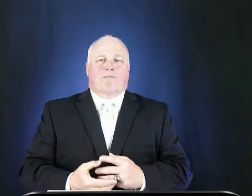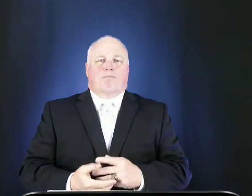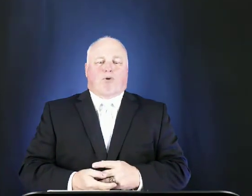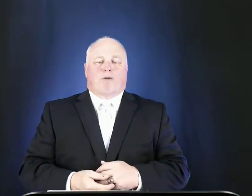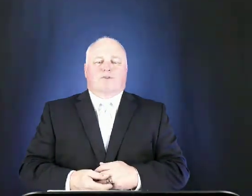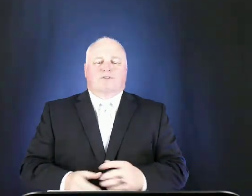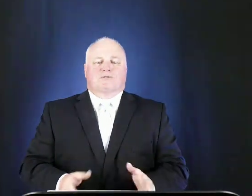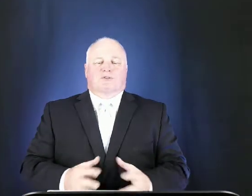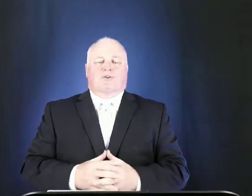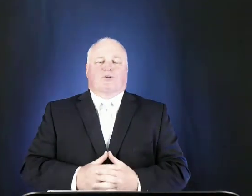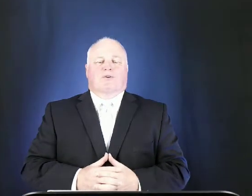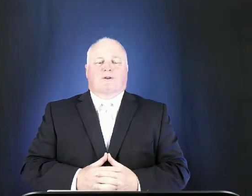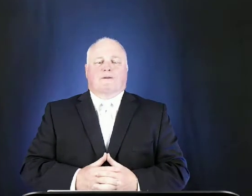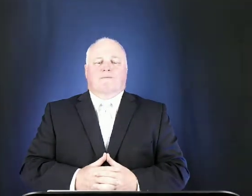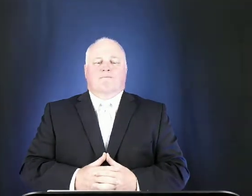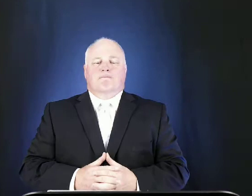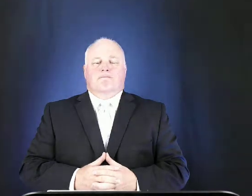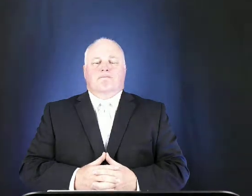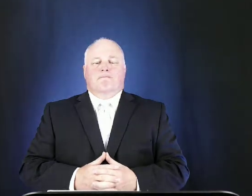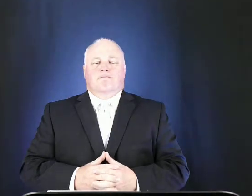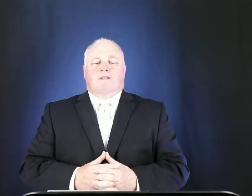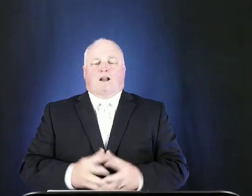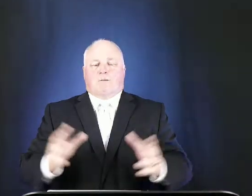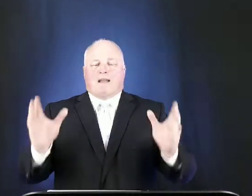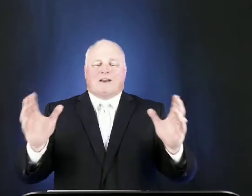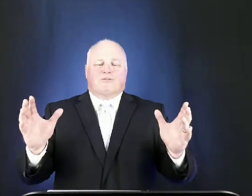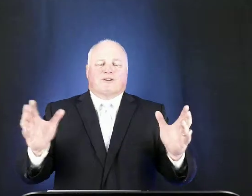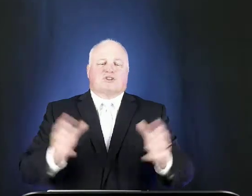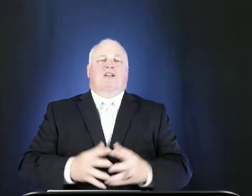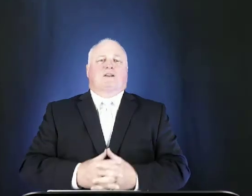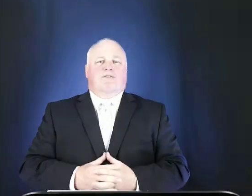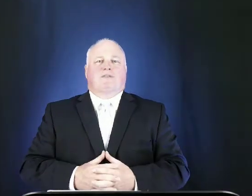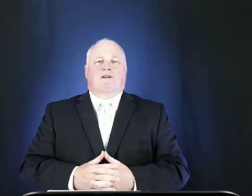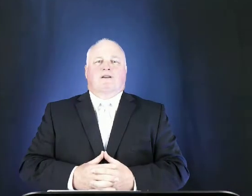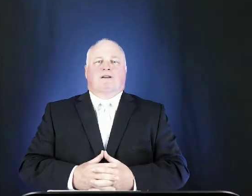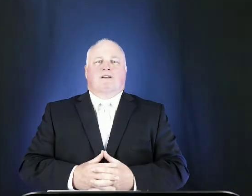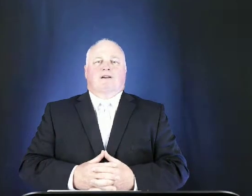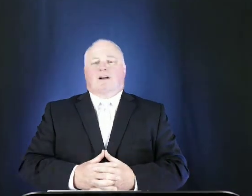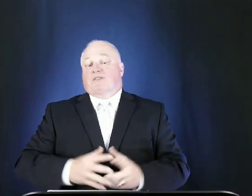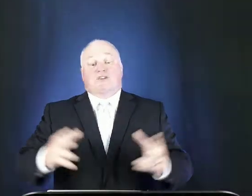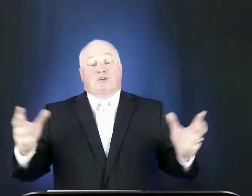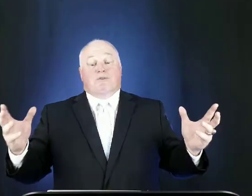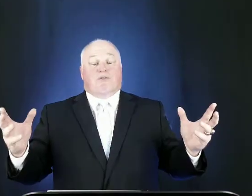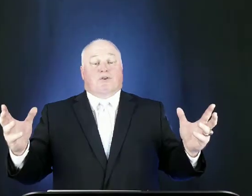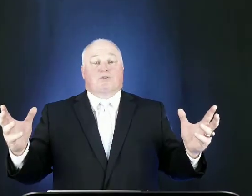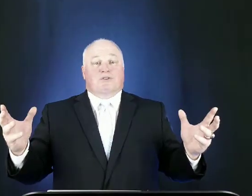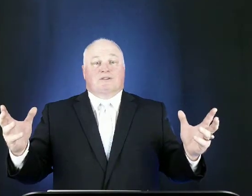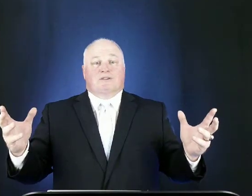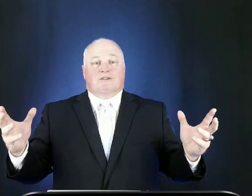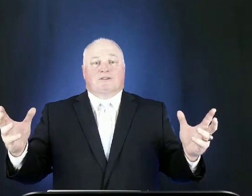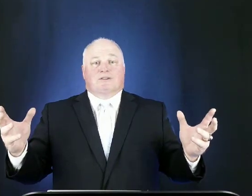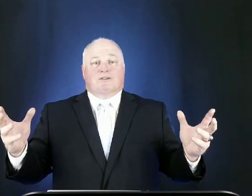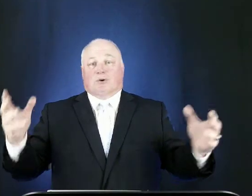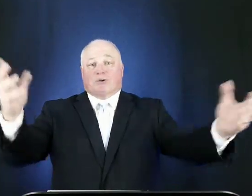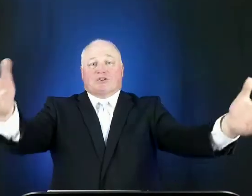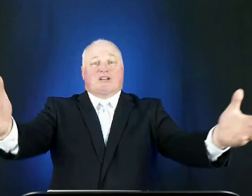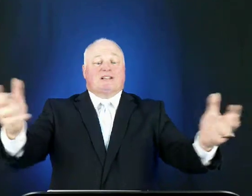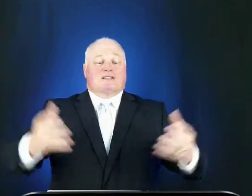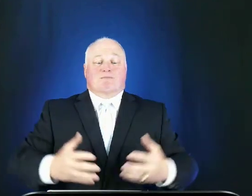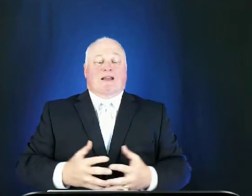promised to return a commander-in-chief of this universe the lord jesus made